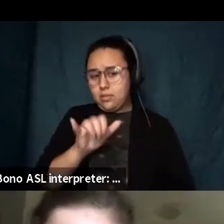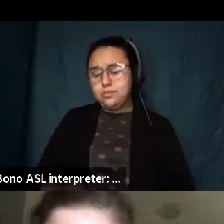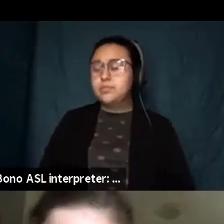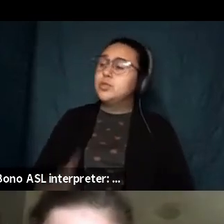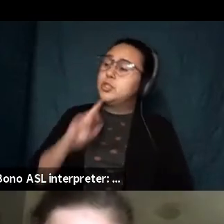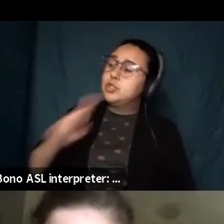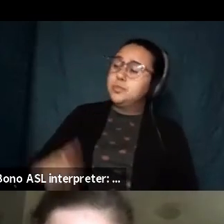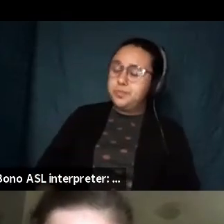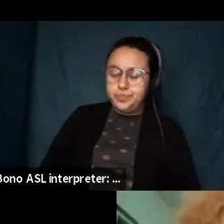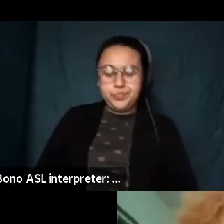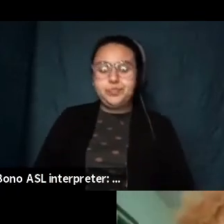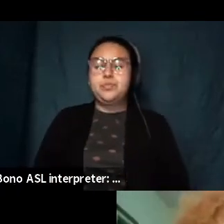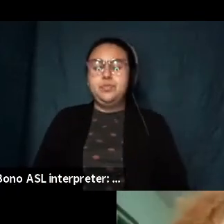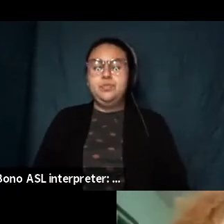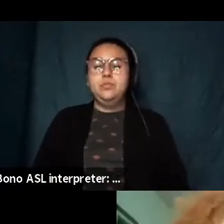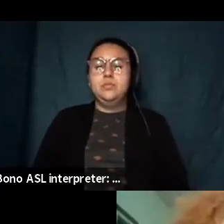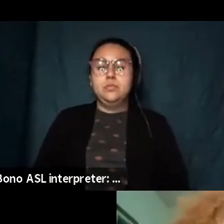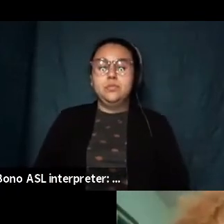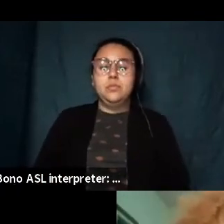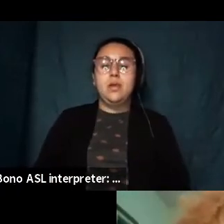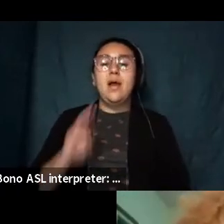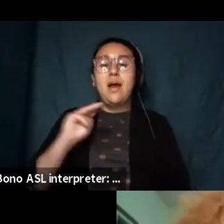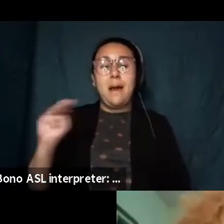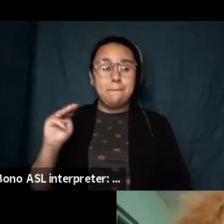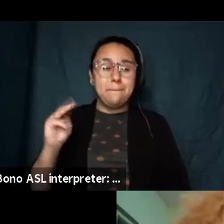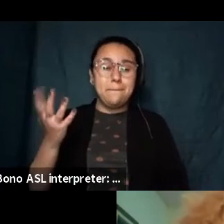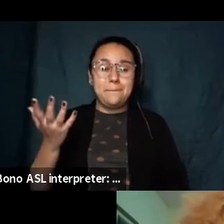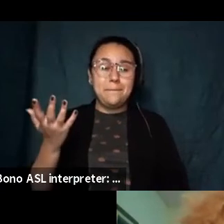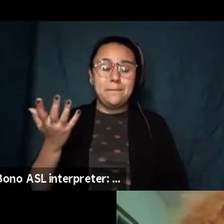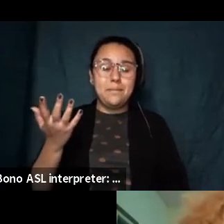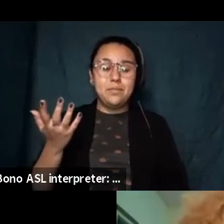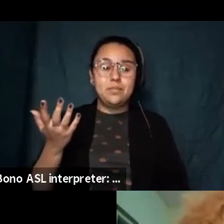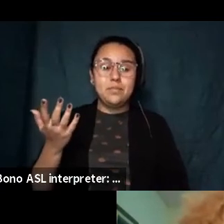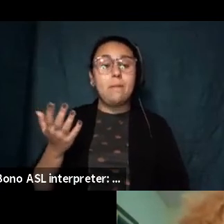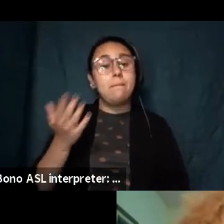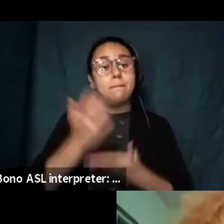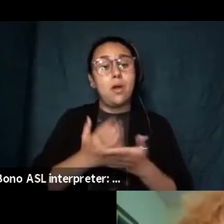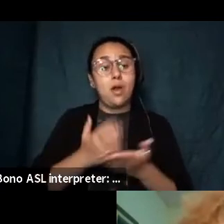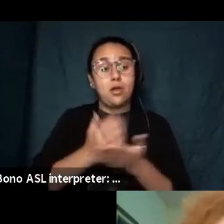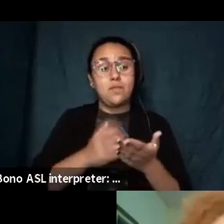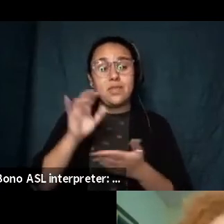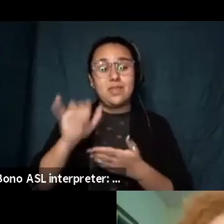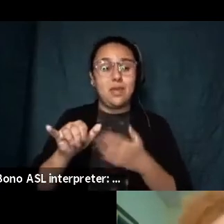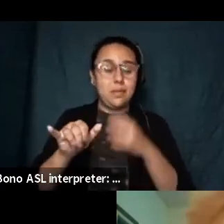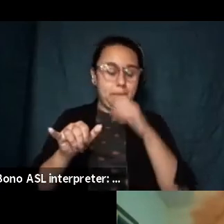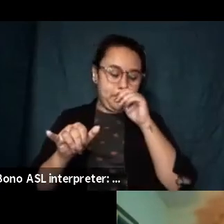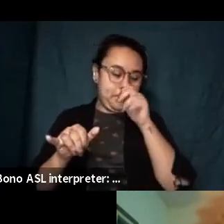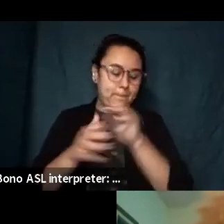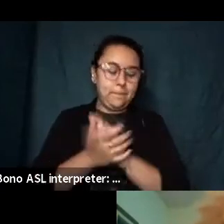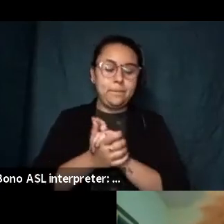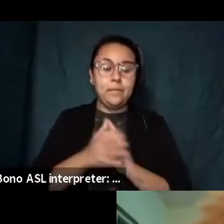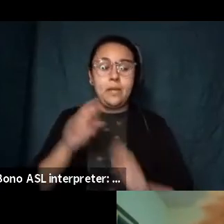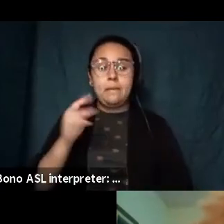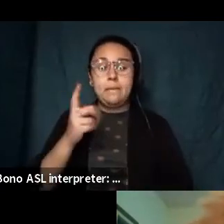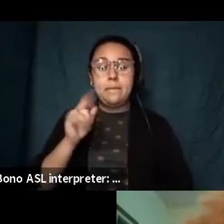um well i think well part of it is that myth and